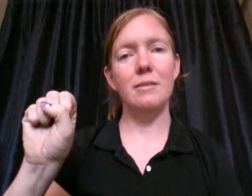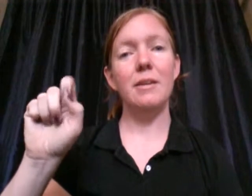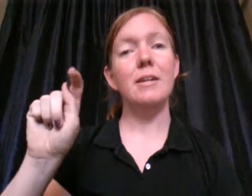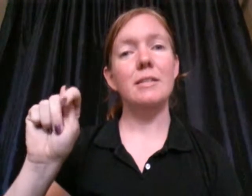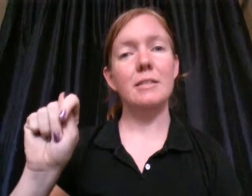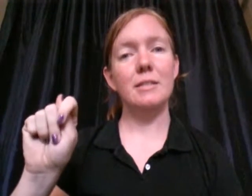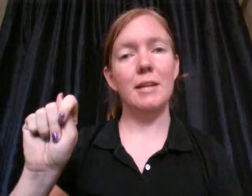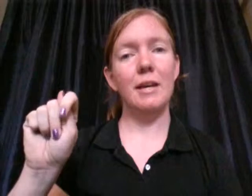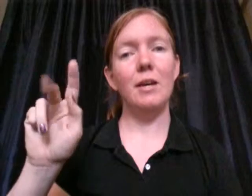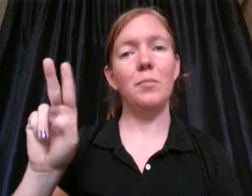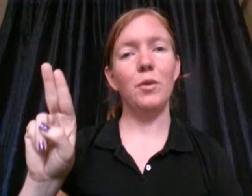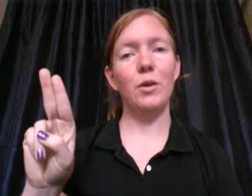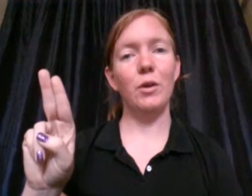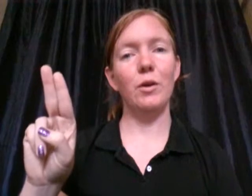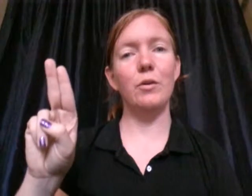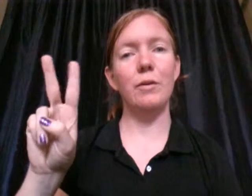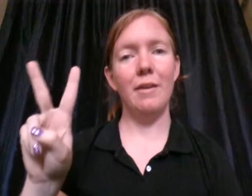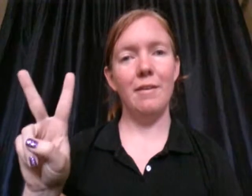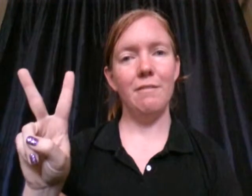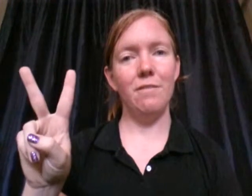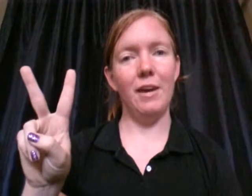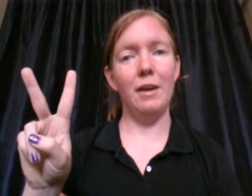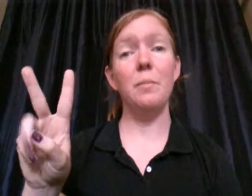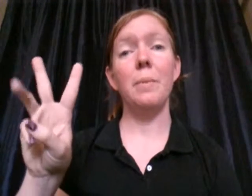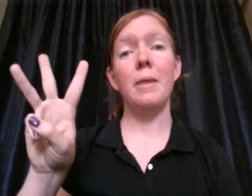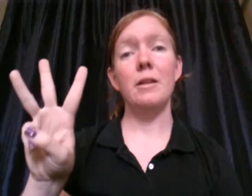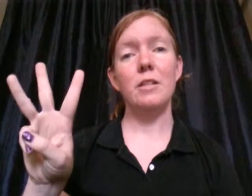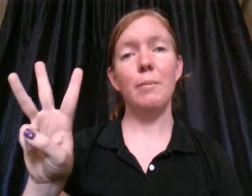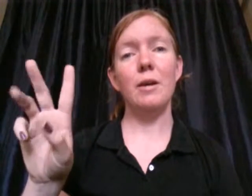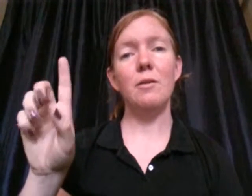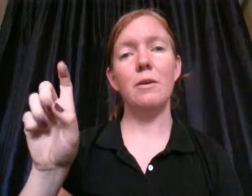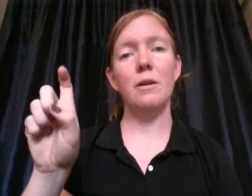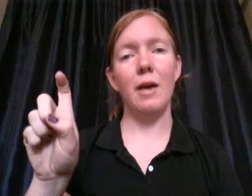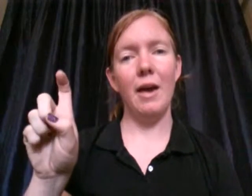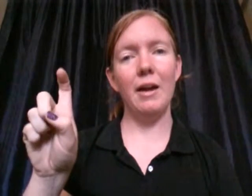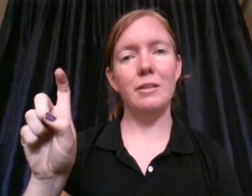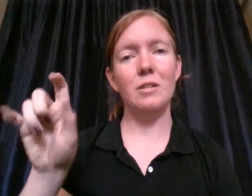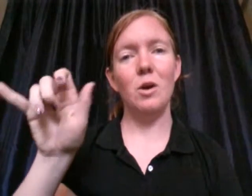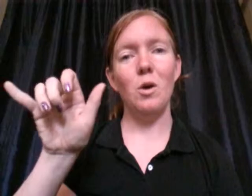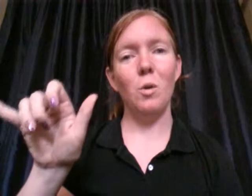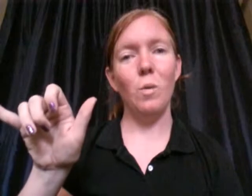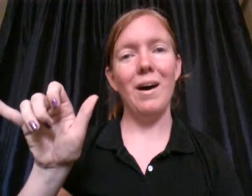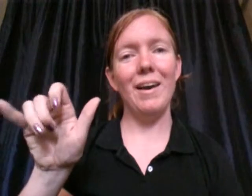T U V W X Y